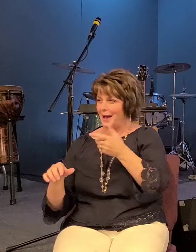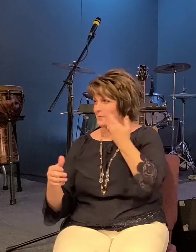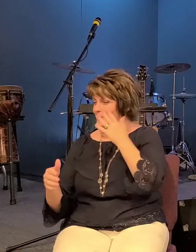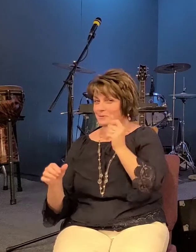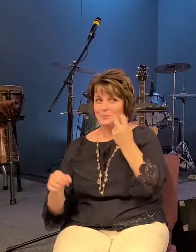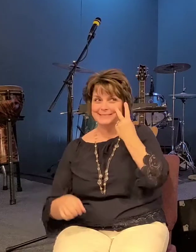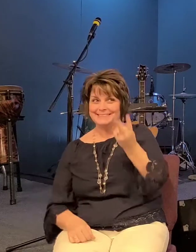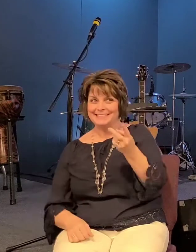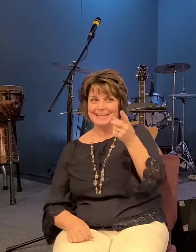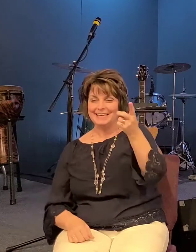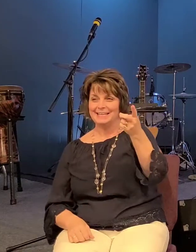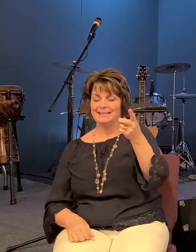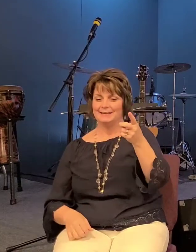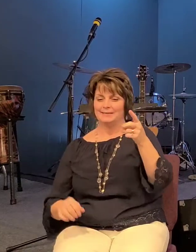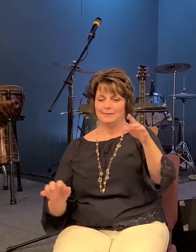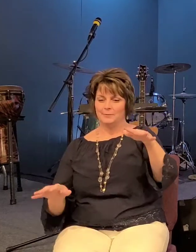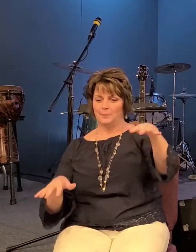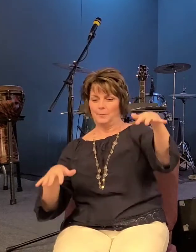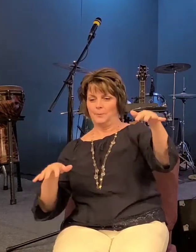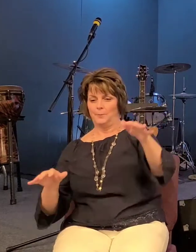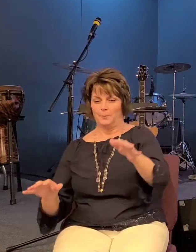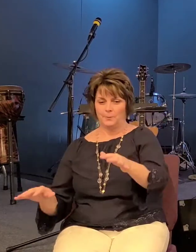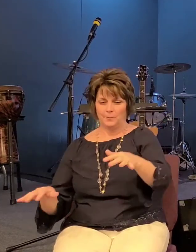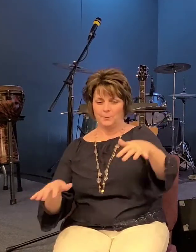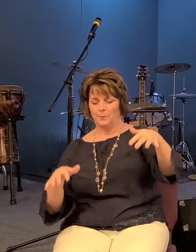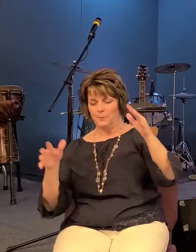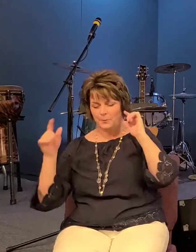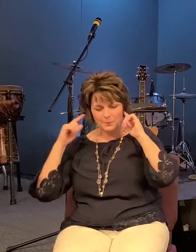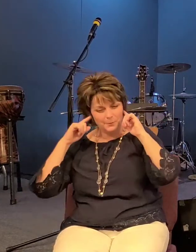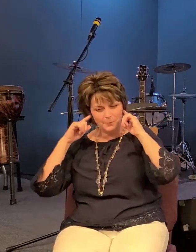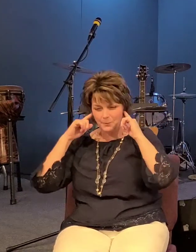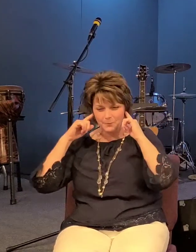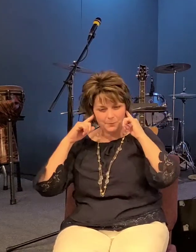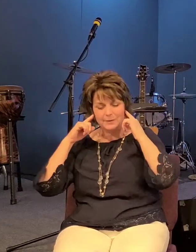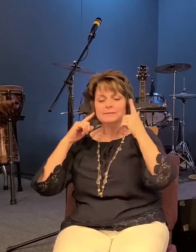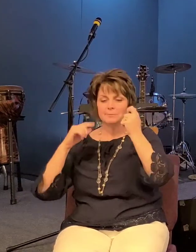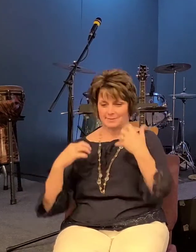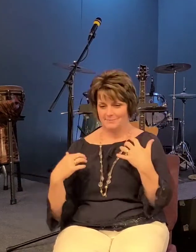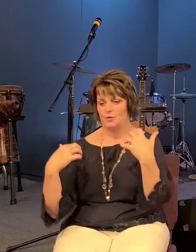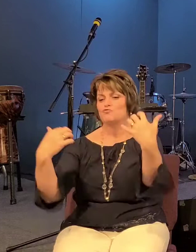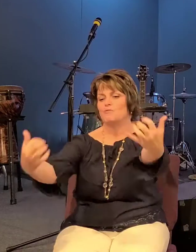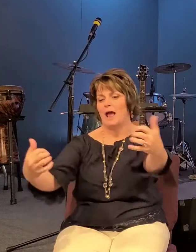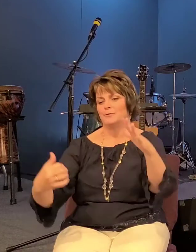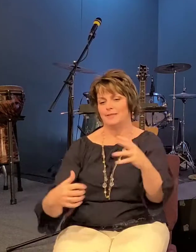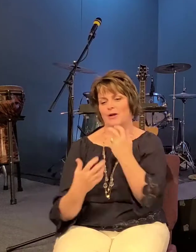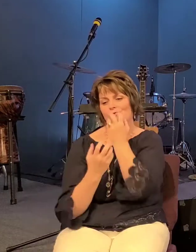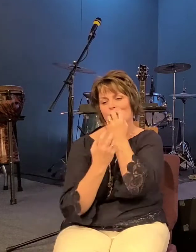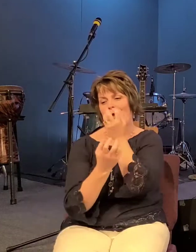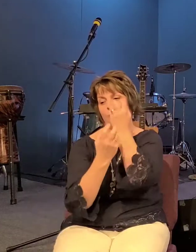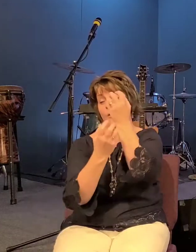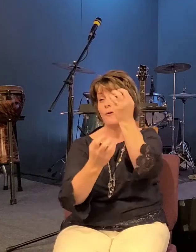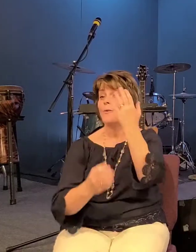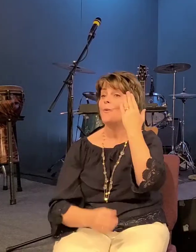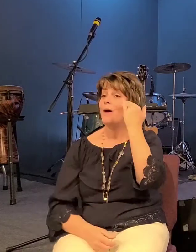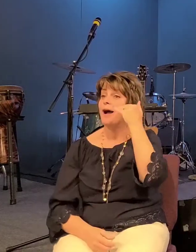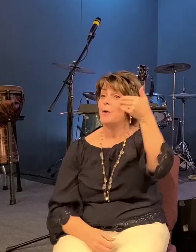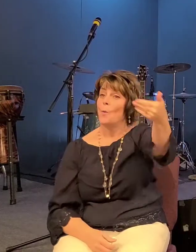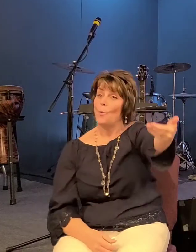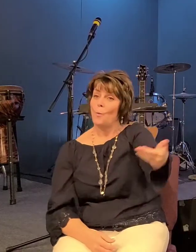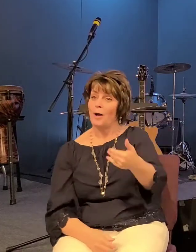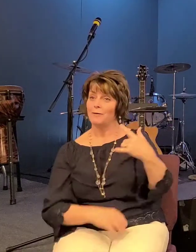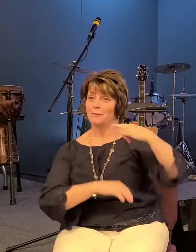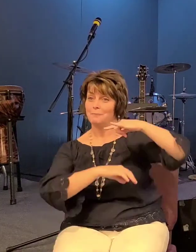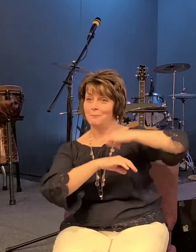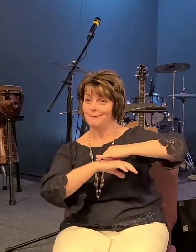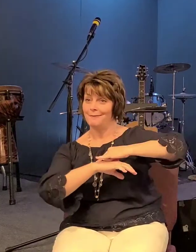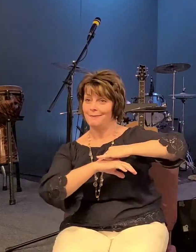waves but it was partially from the screams of the crowd and the crowd noise from those on hand to welcome the band at the